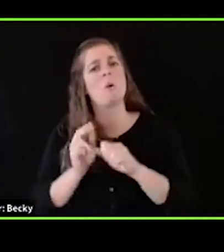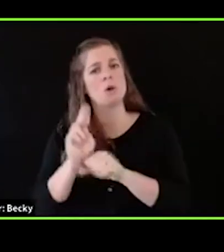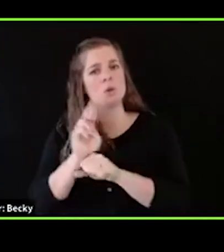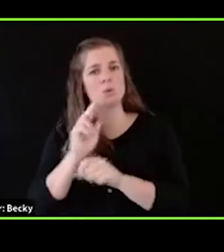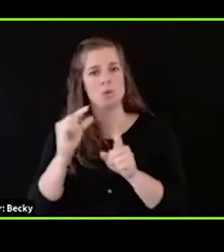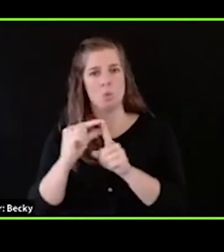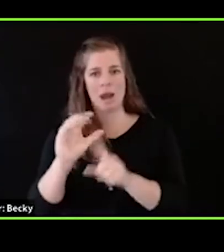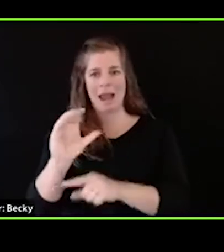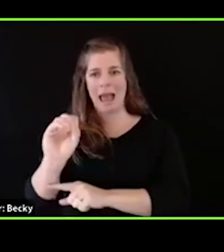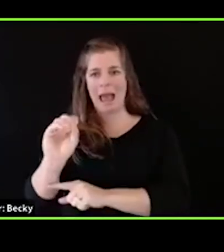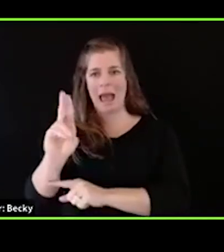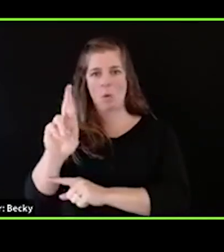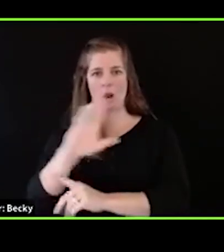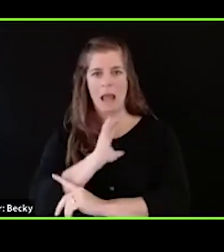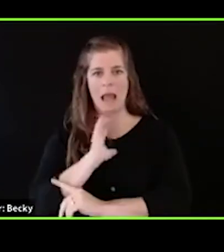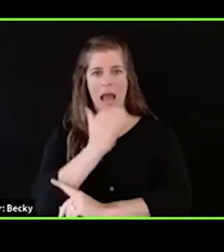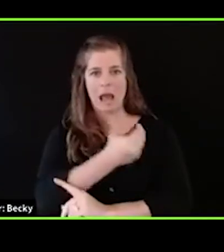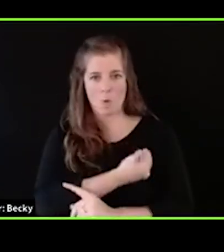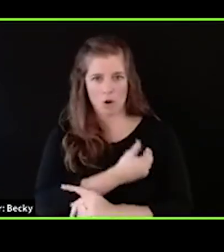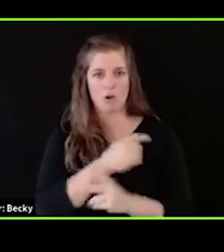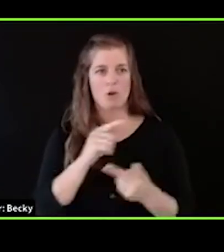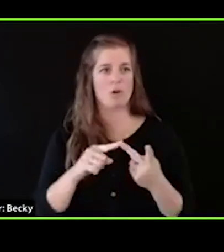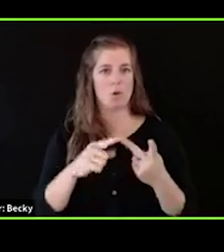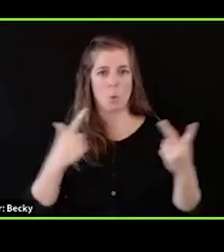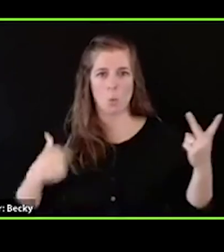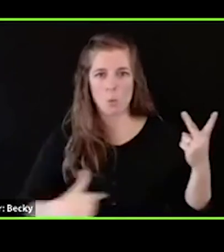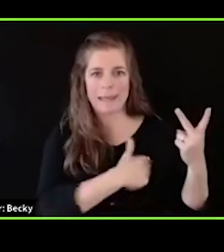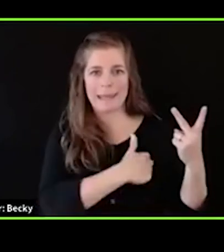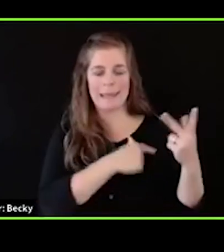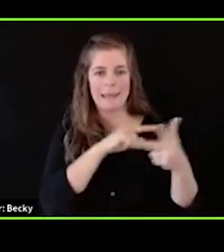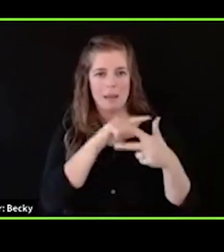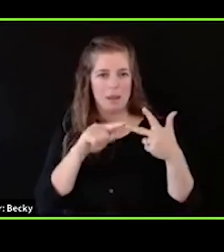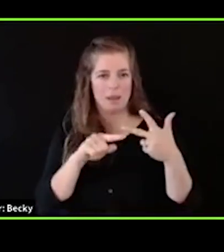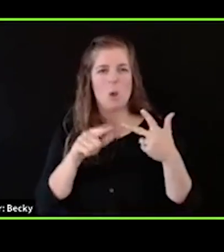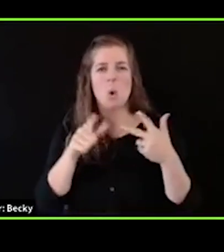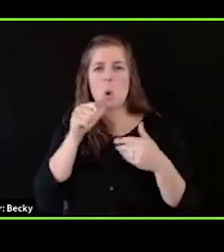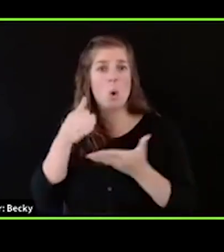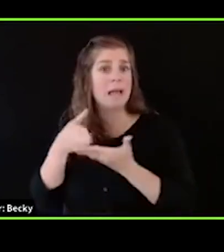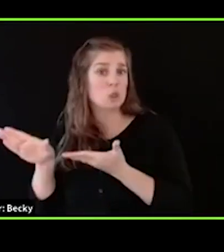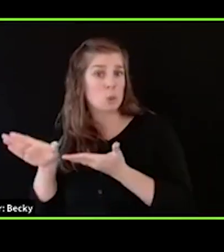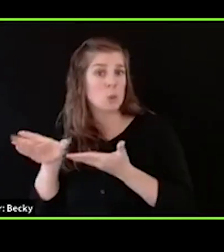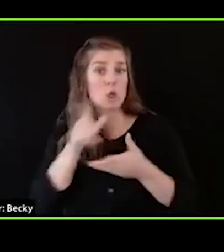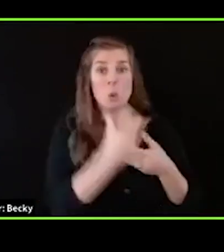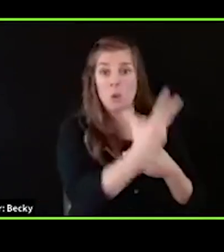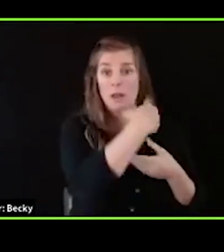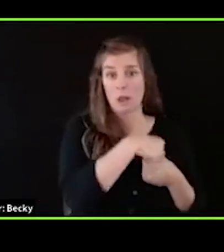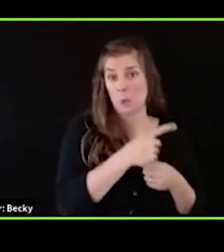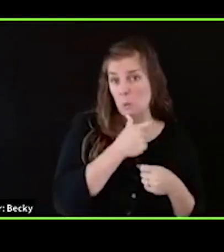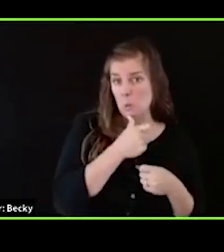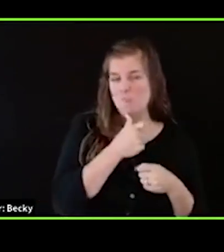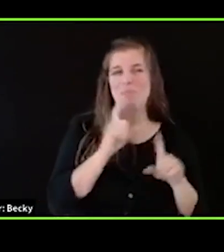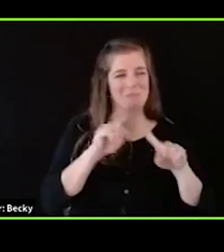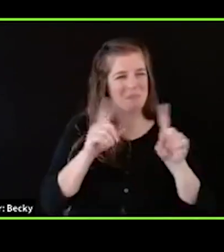and we and who I exclude and who I include when I say that. And just to note that when I just said these words,